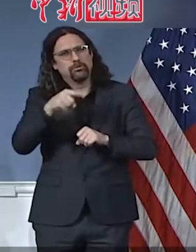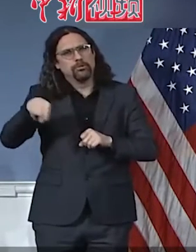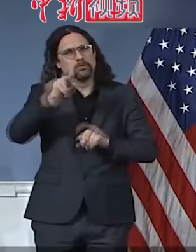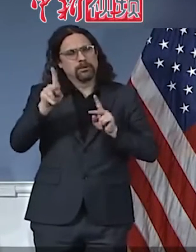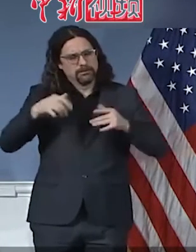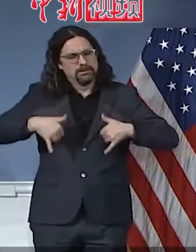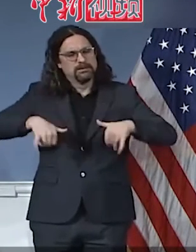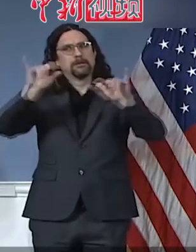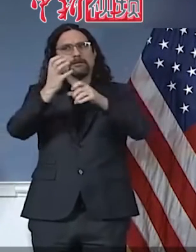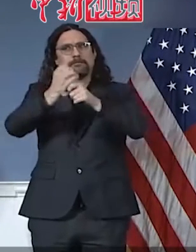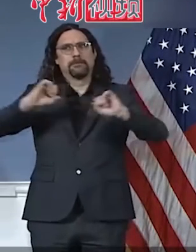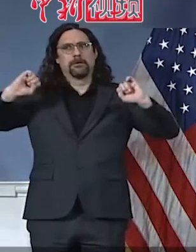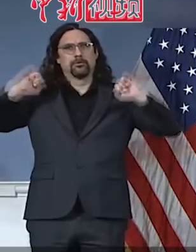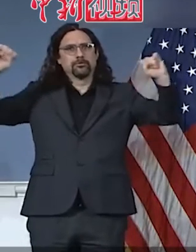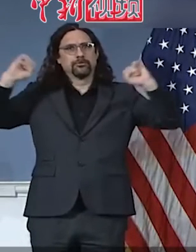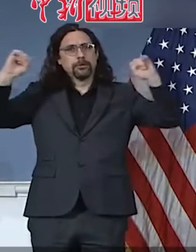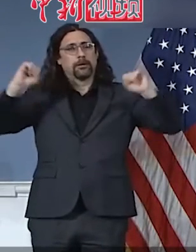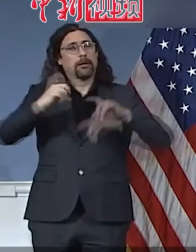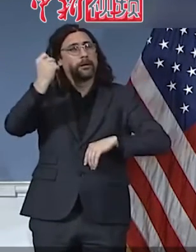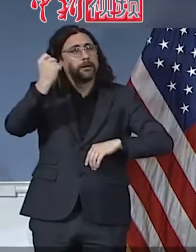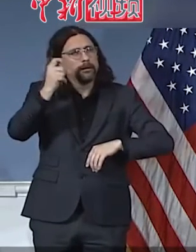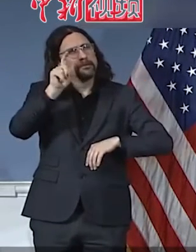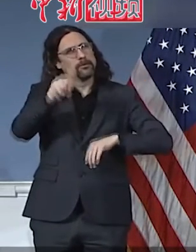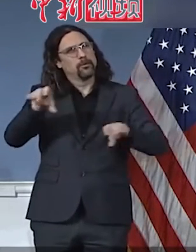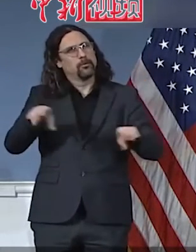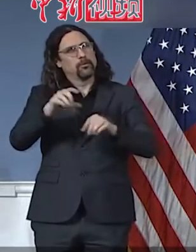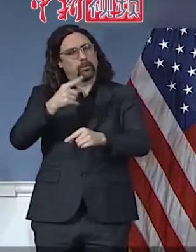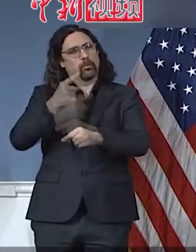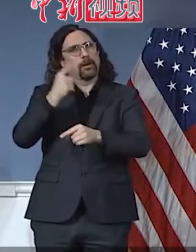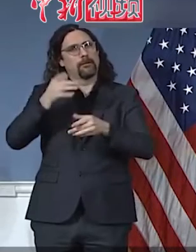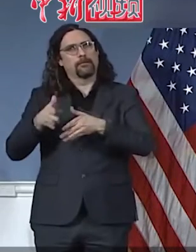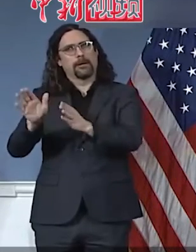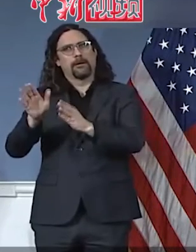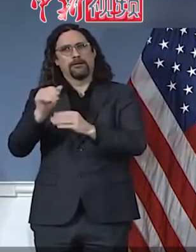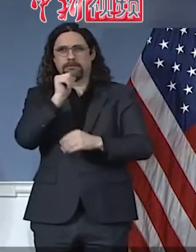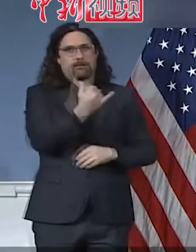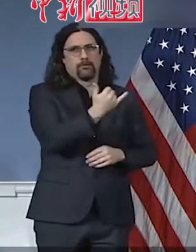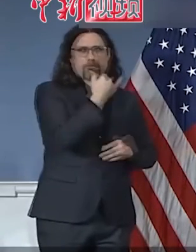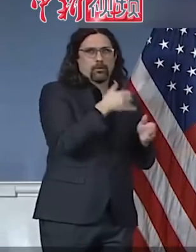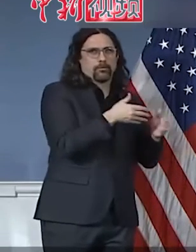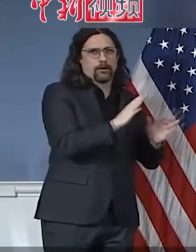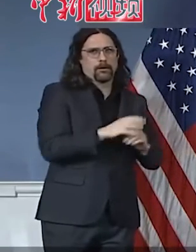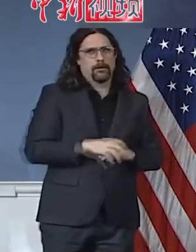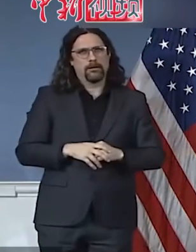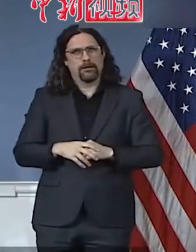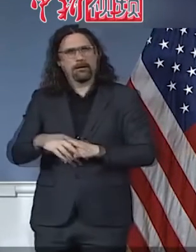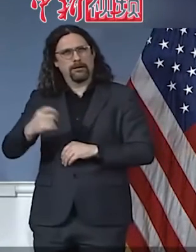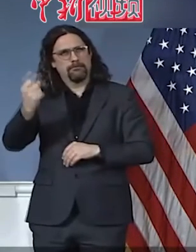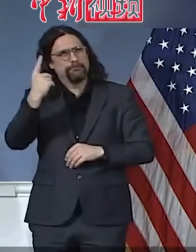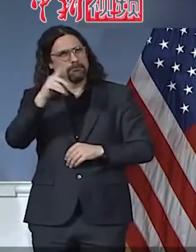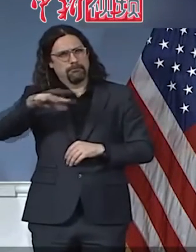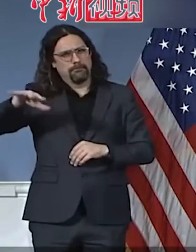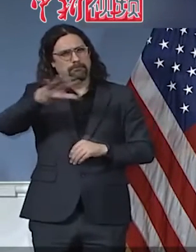absolutely normal and human to want to get outside get a little bit of exercise but i remind you the pause is all about social